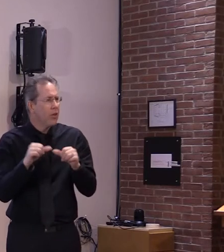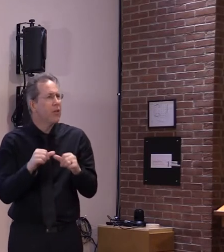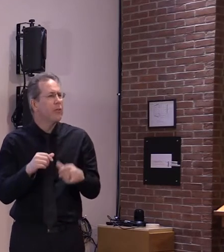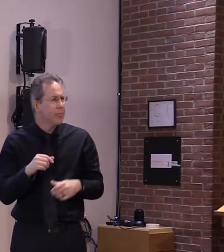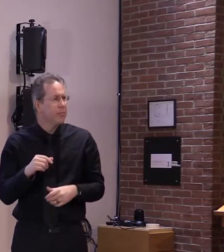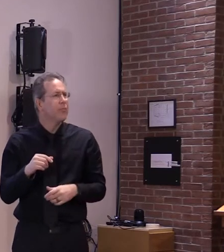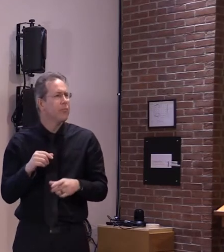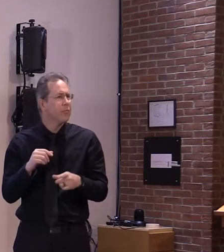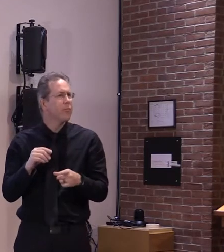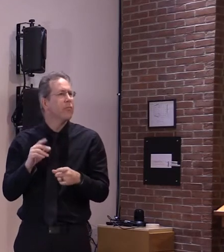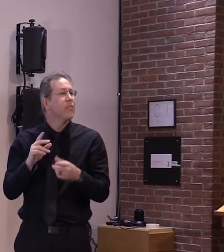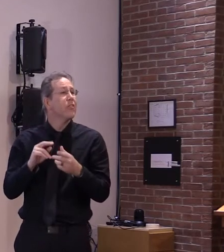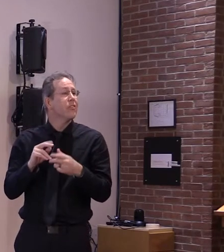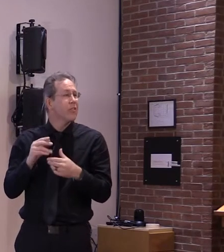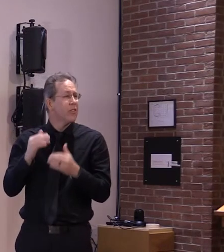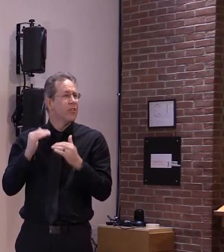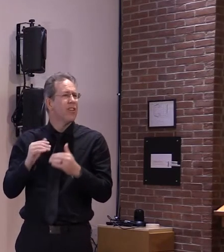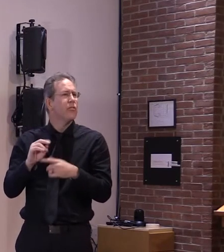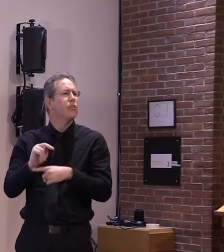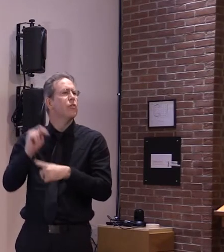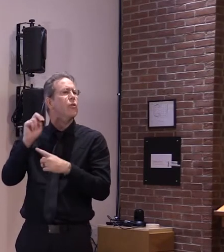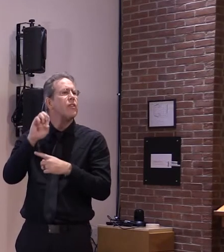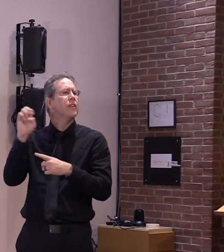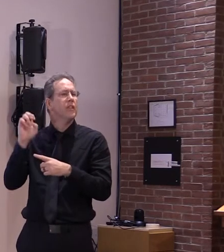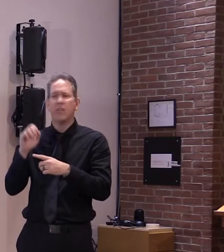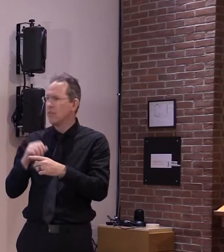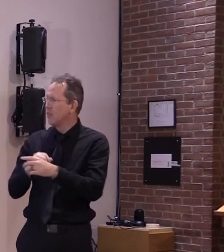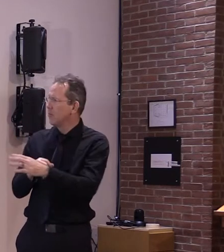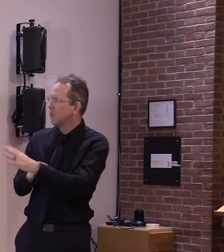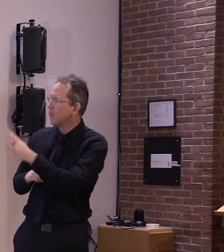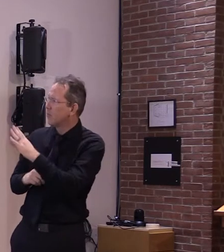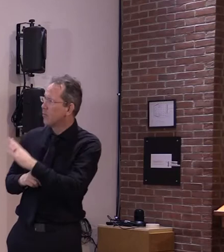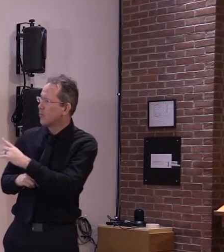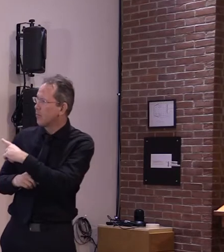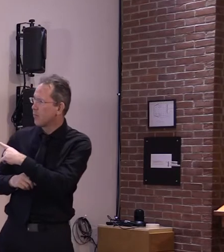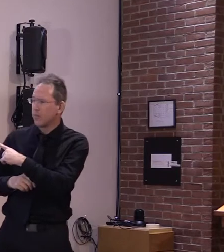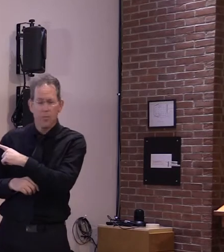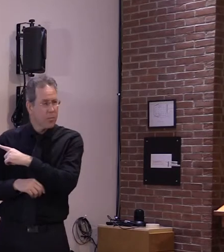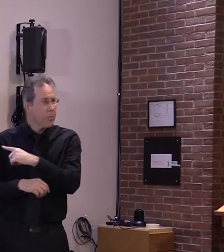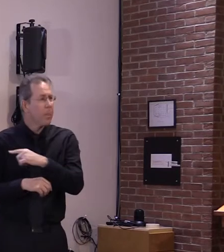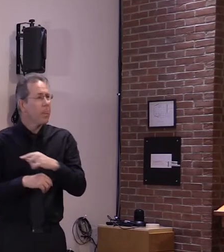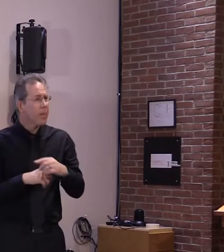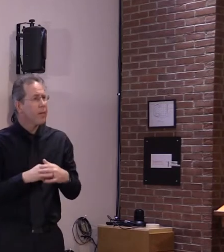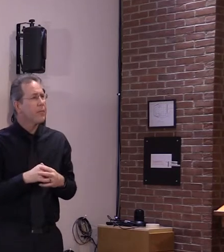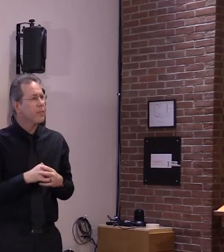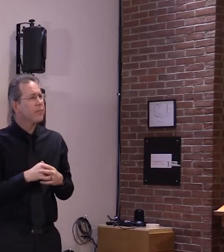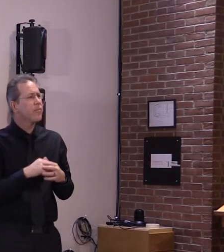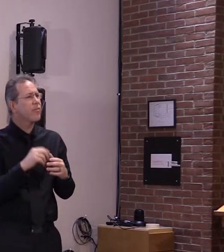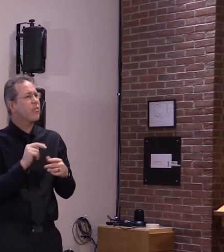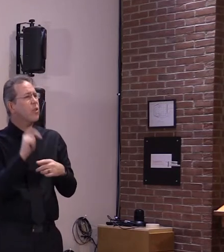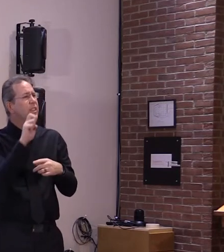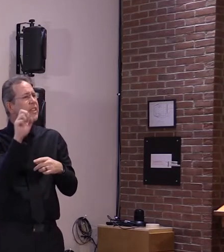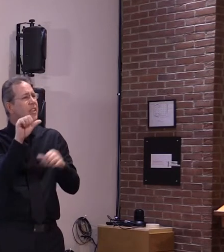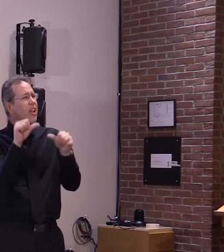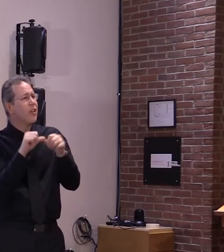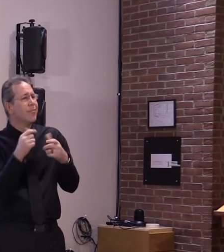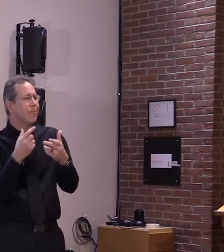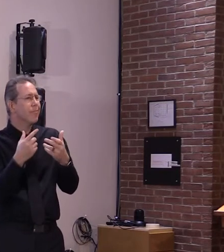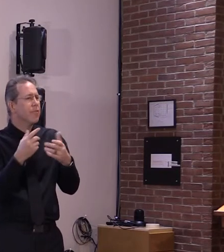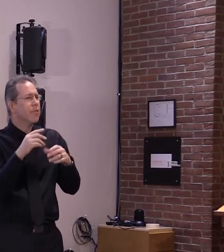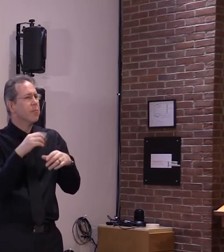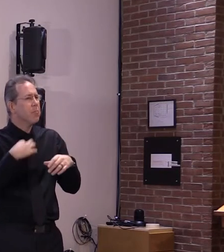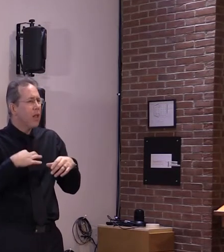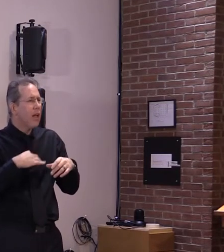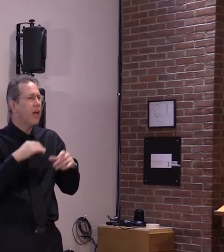a very high level of case volume in our region with over 150 000 cases being reported equaling